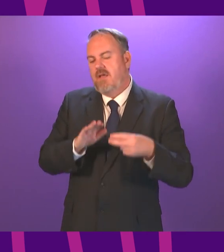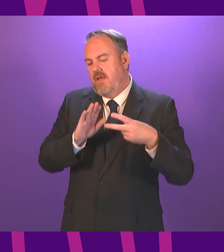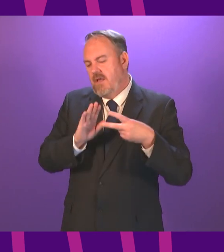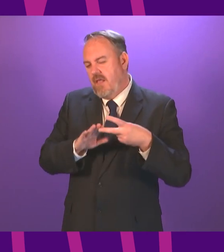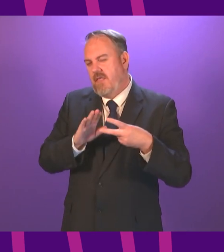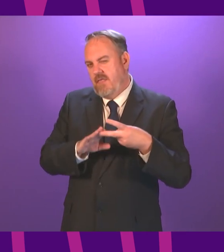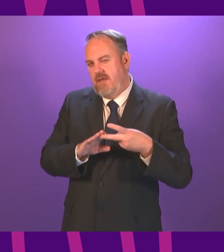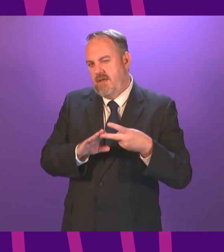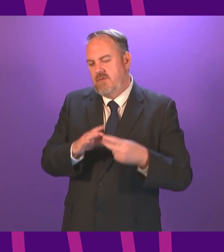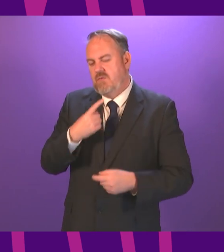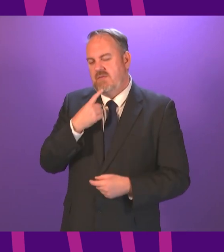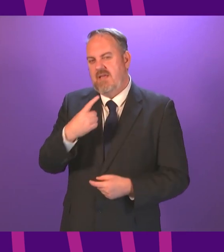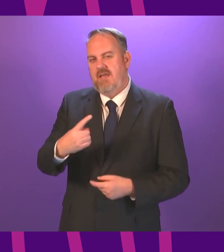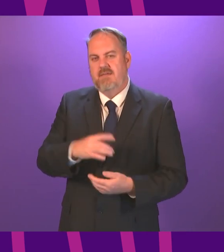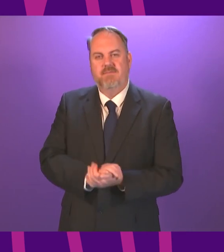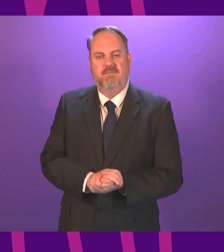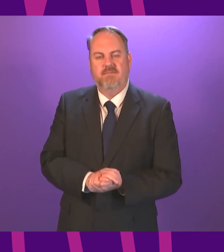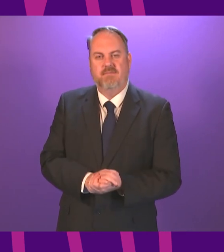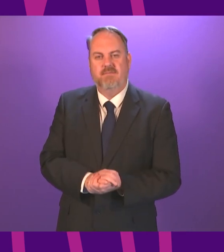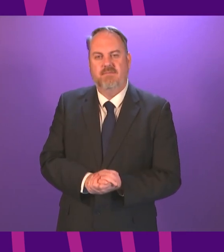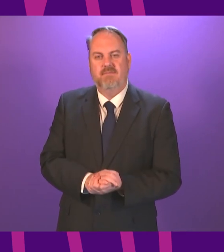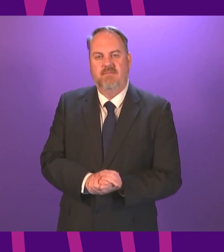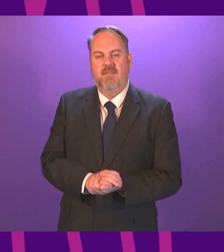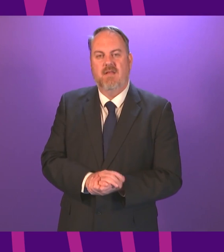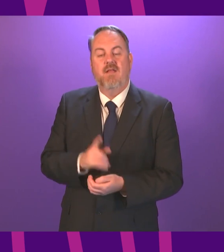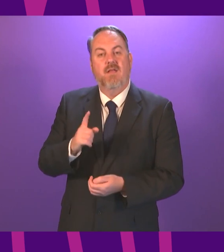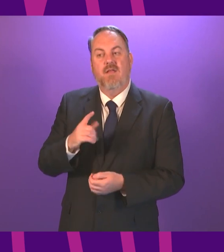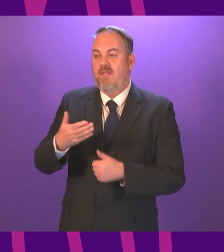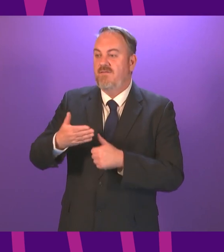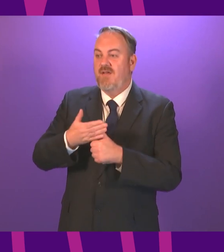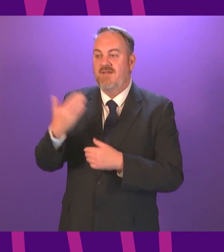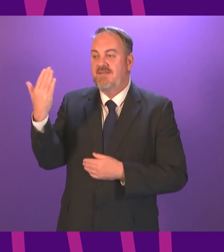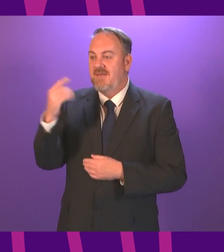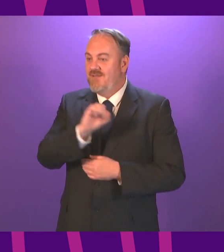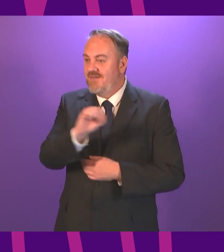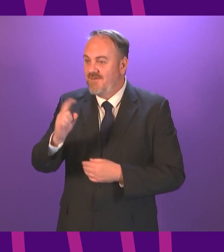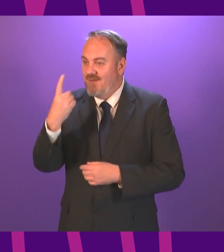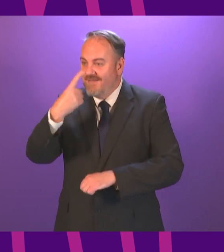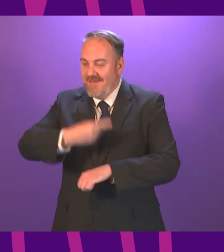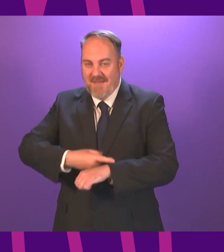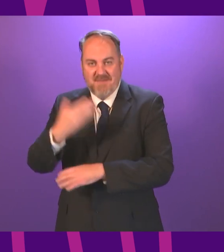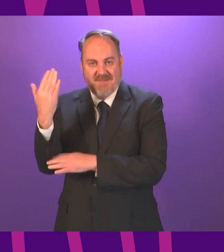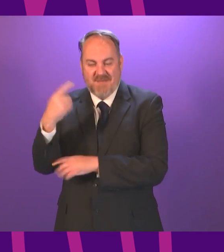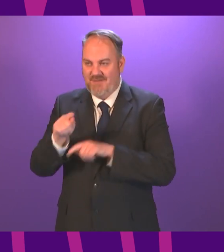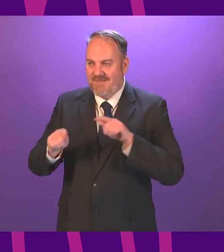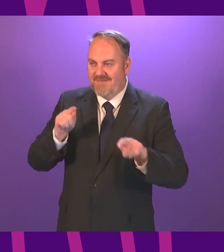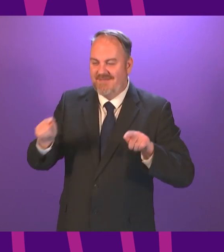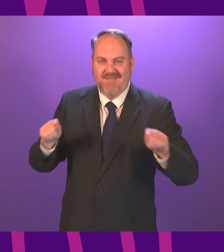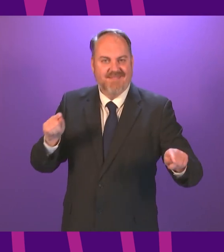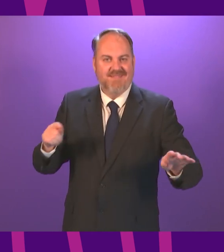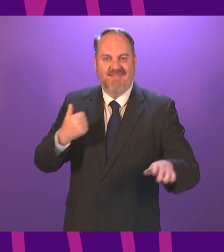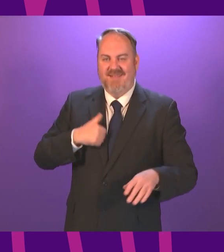by referencing again those phenomenal first speeches by a number of members right across the chamber I will try to